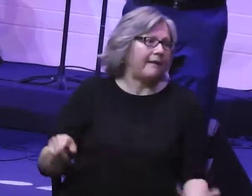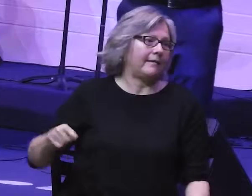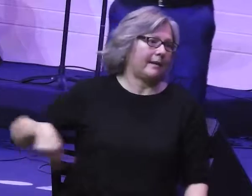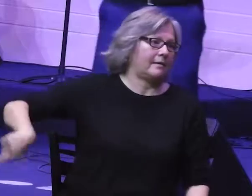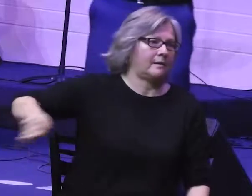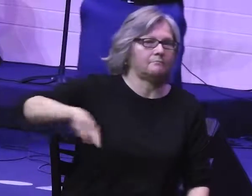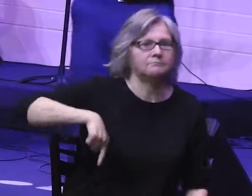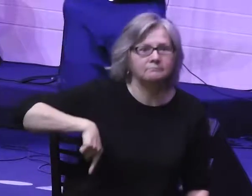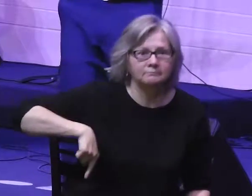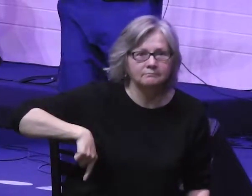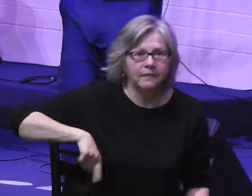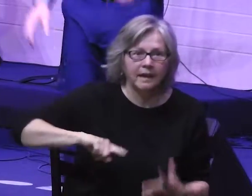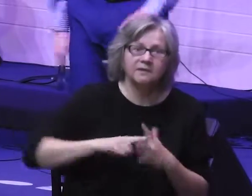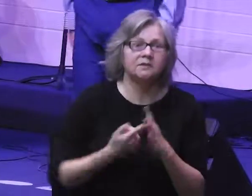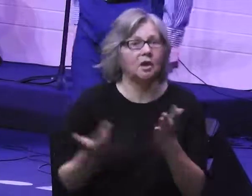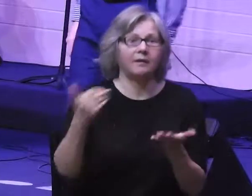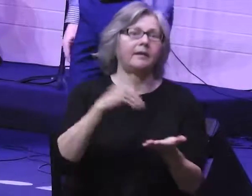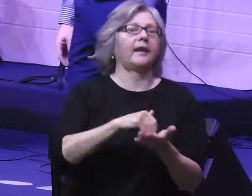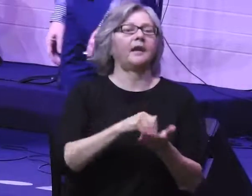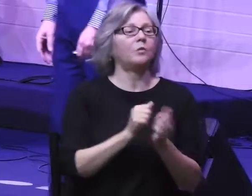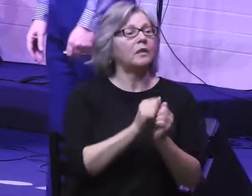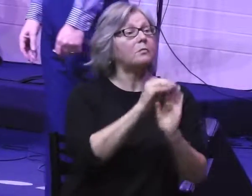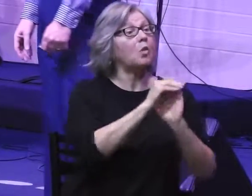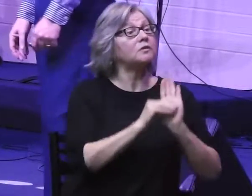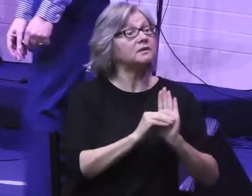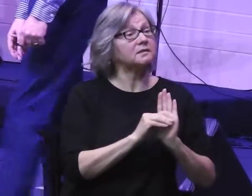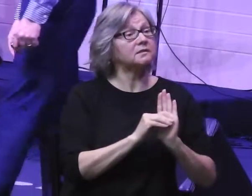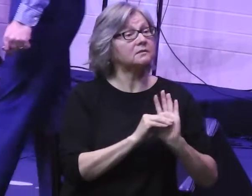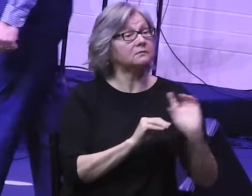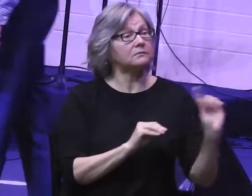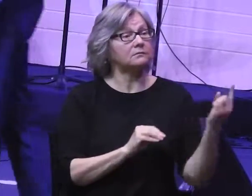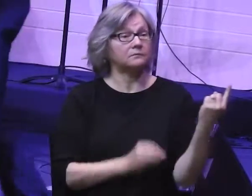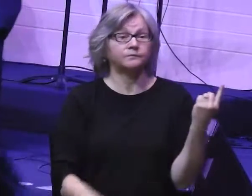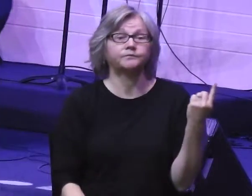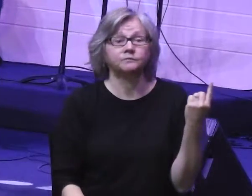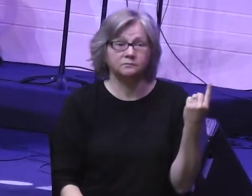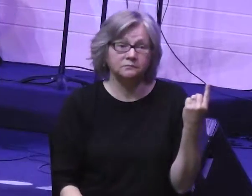annihilate the people and start over again with Moses.